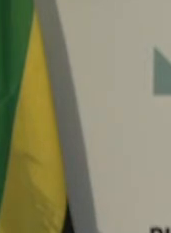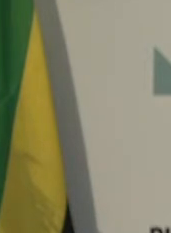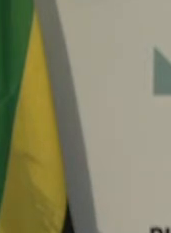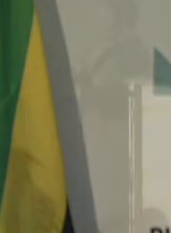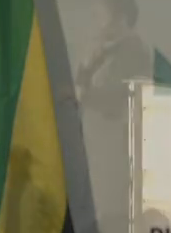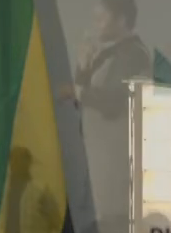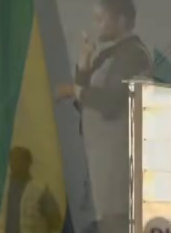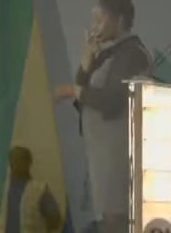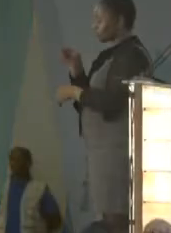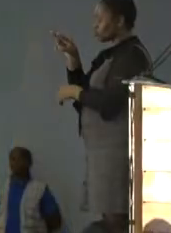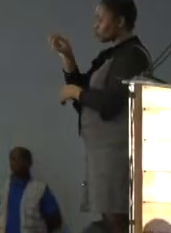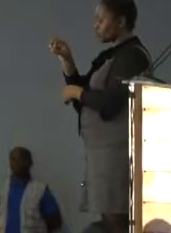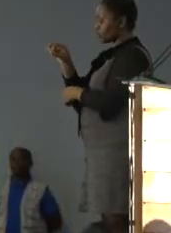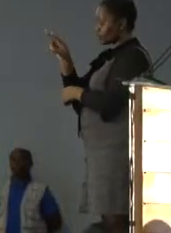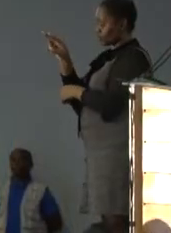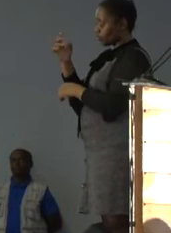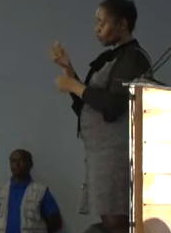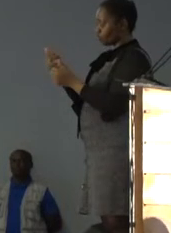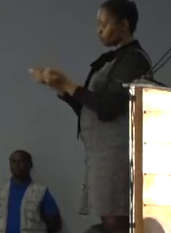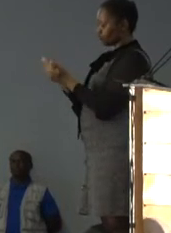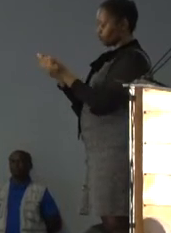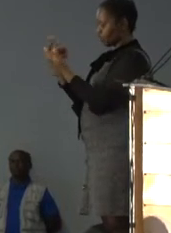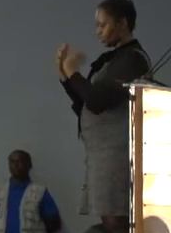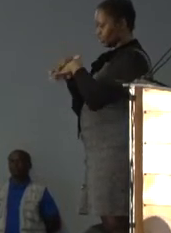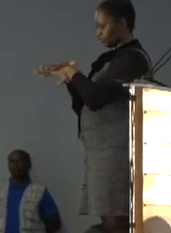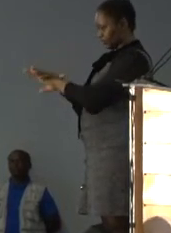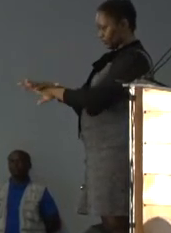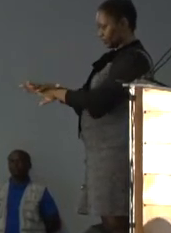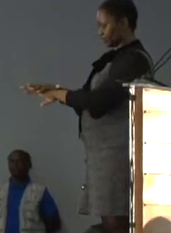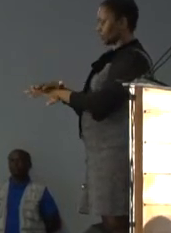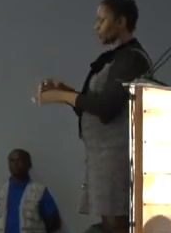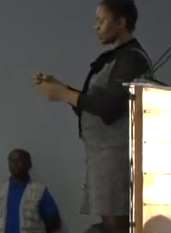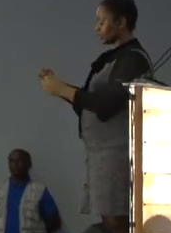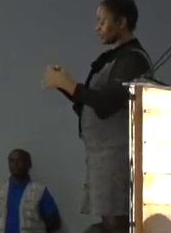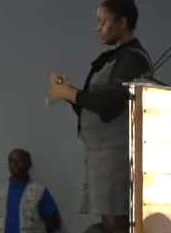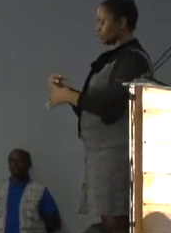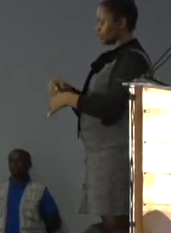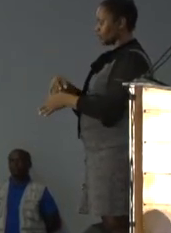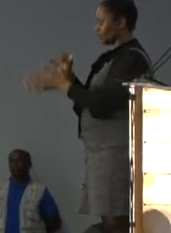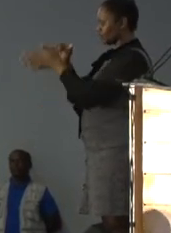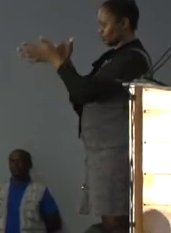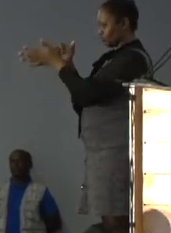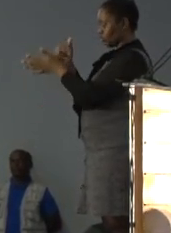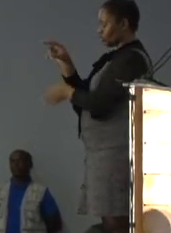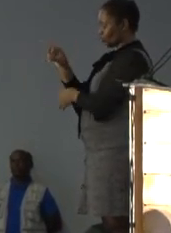which has already been implemented as of the start of January 2023.